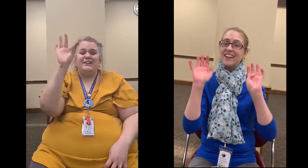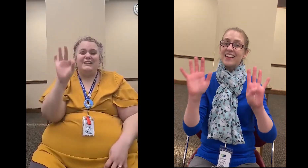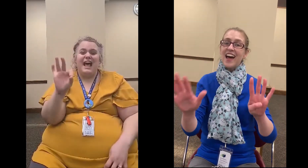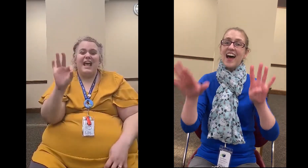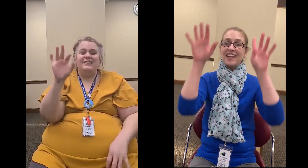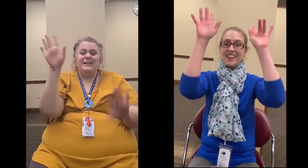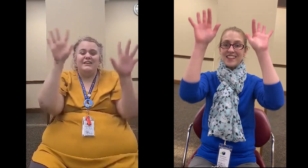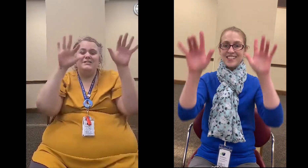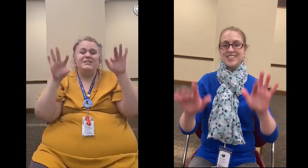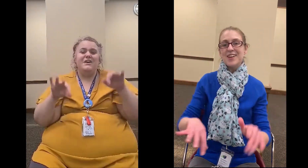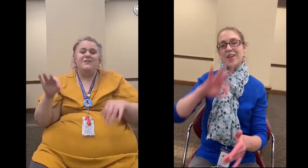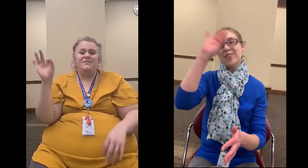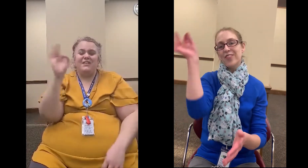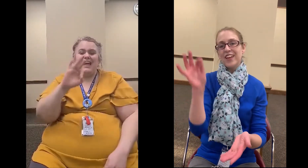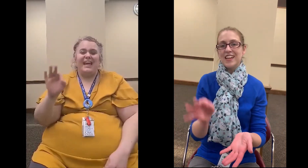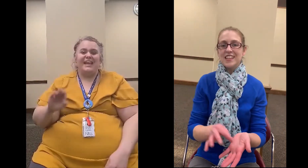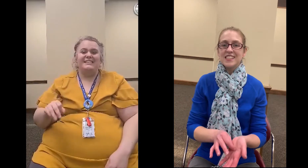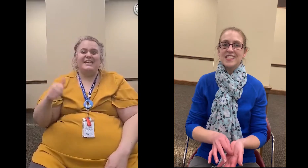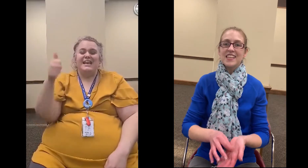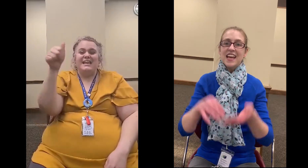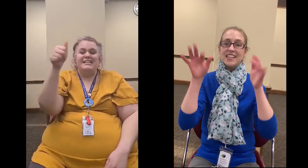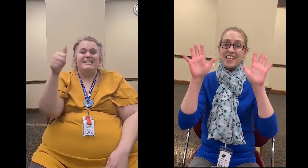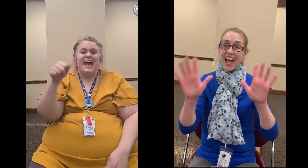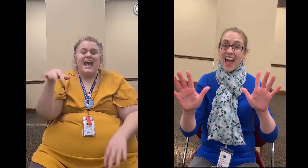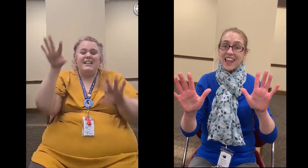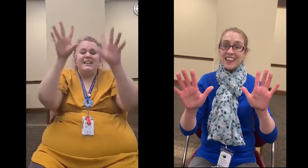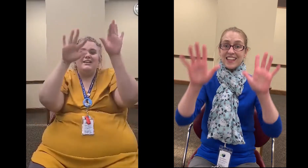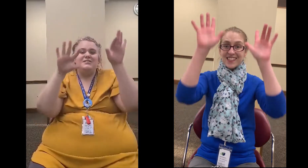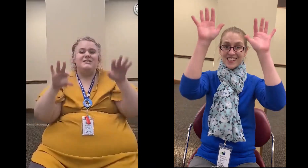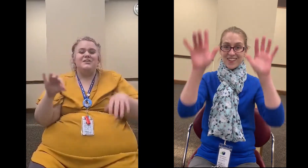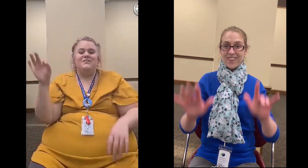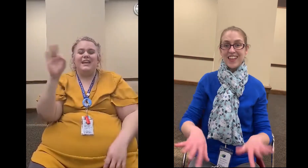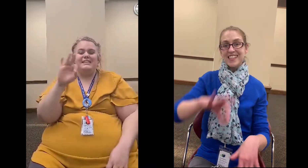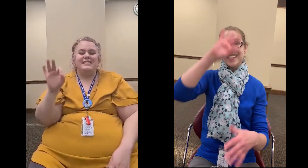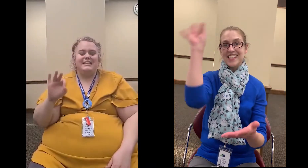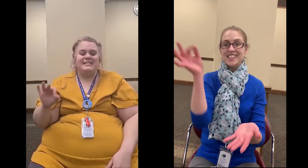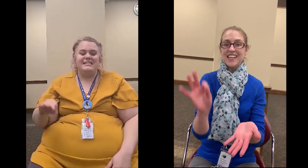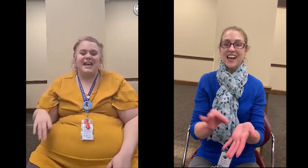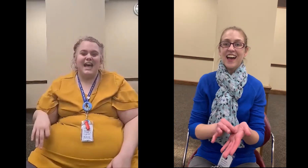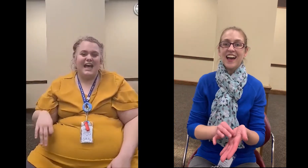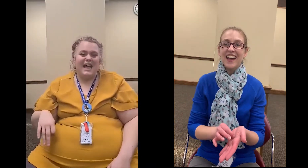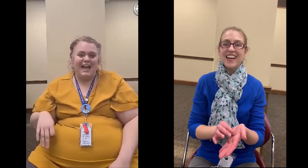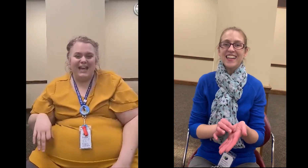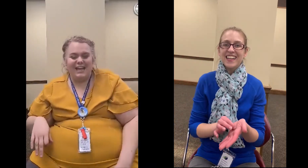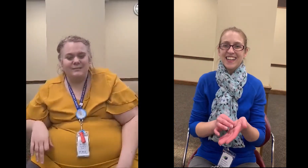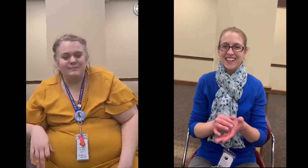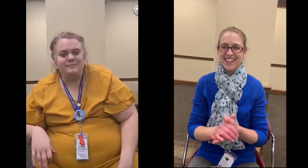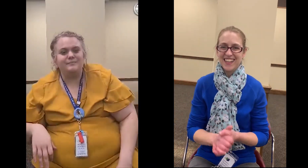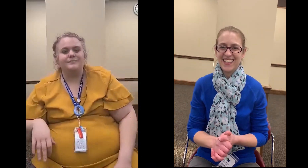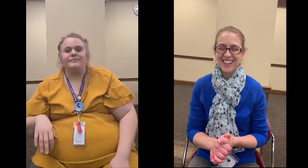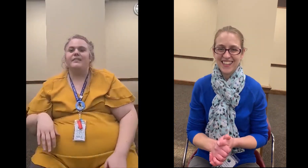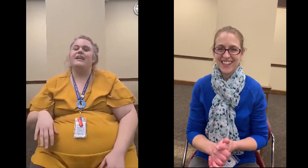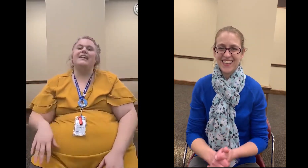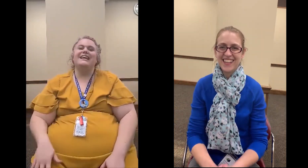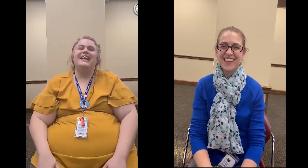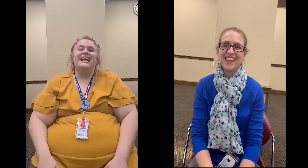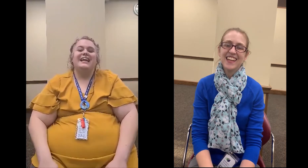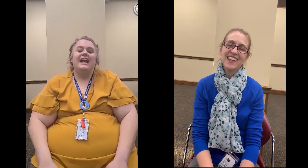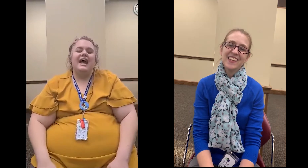nine little snowflakes ten little snowflakes in the sky i